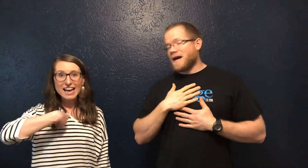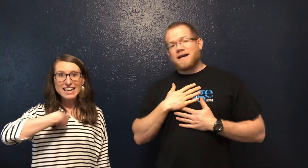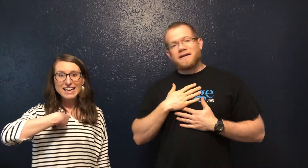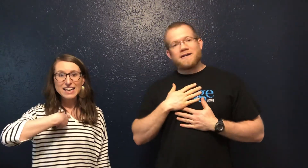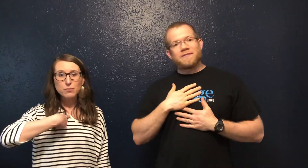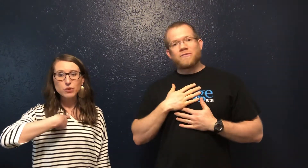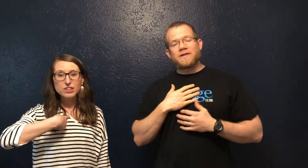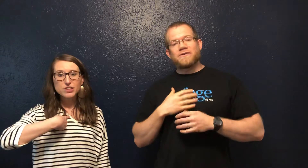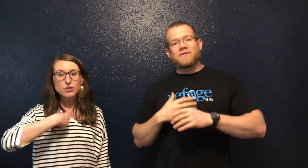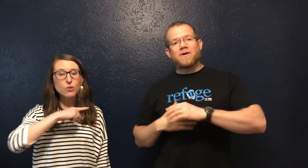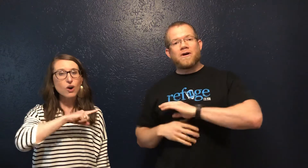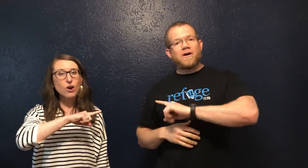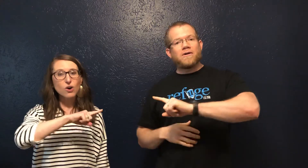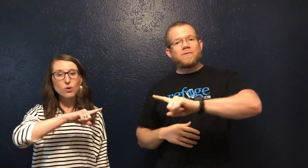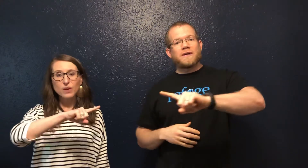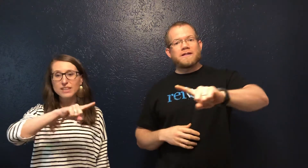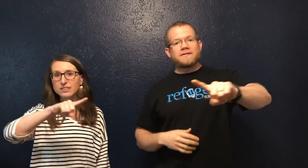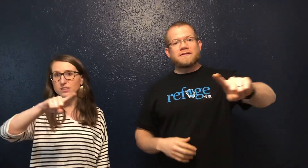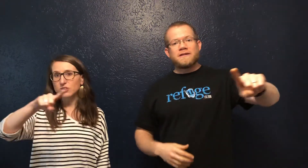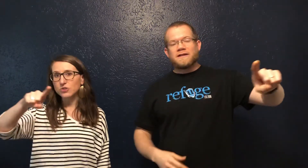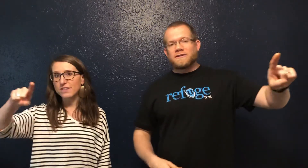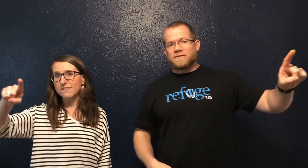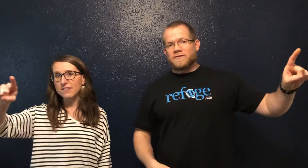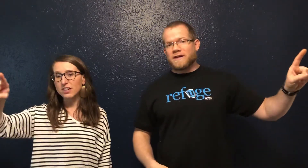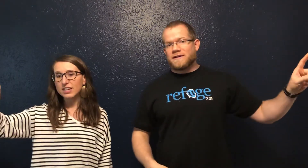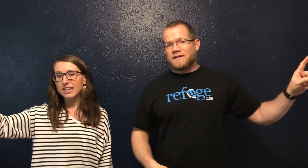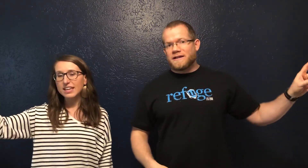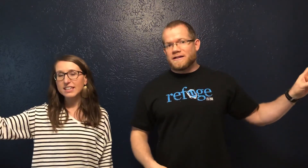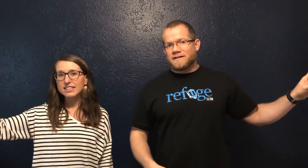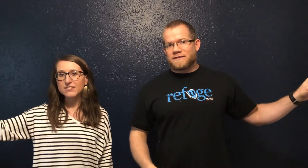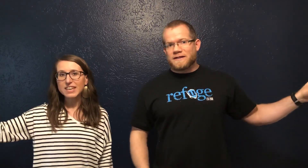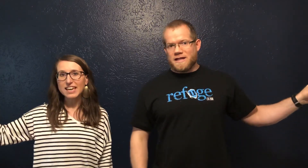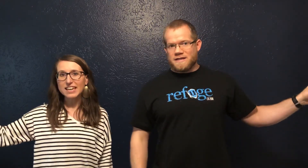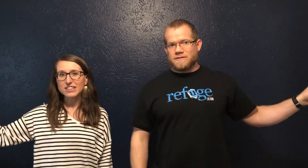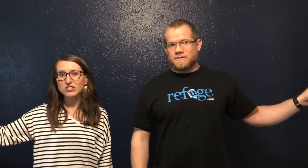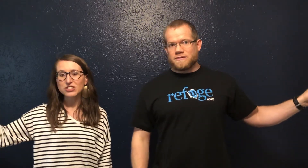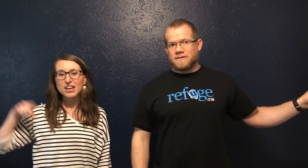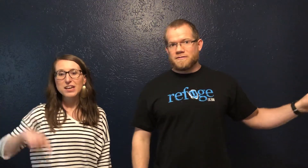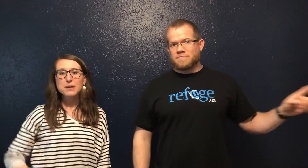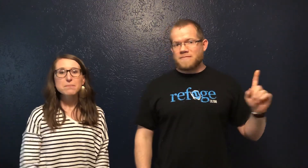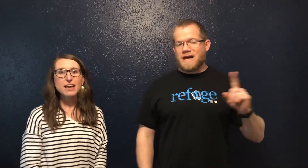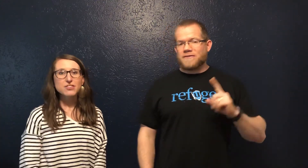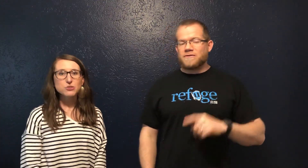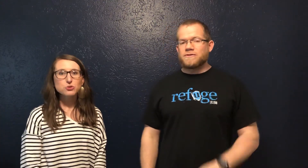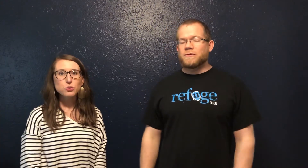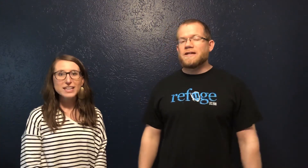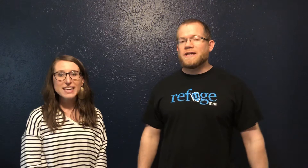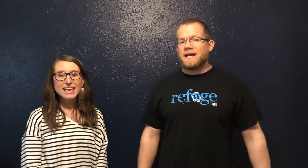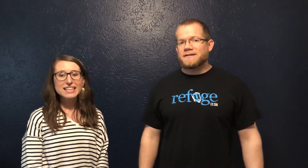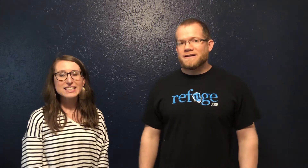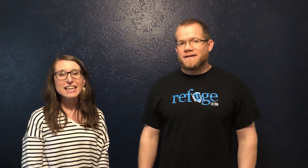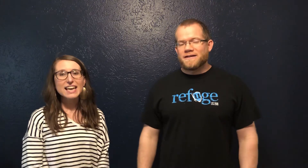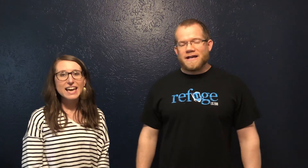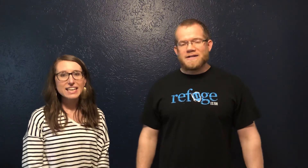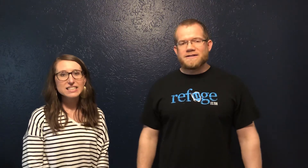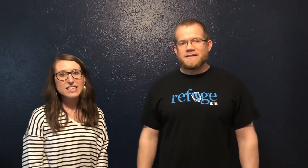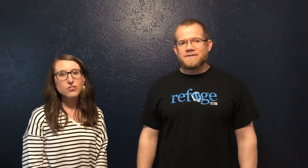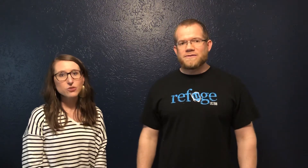am with you always to the very end of the age. Matthew 28, 18 through